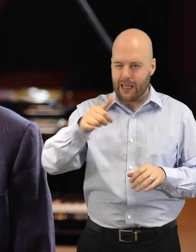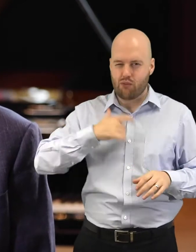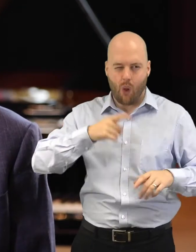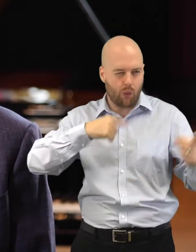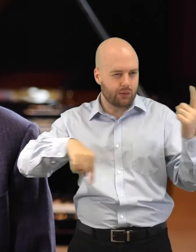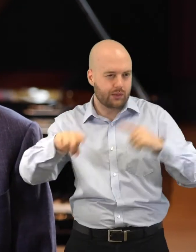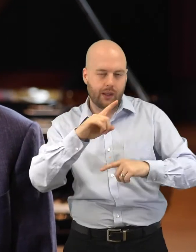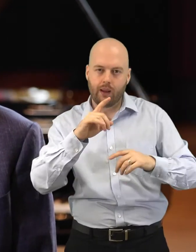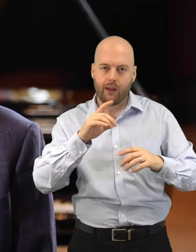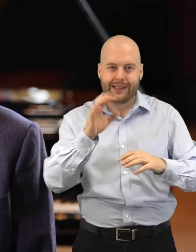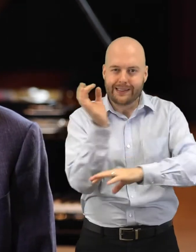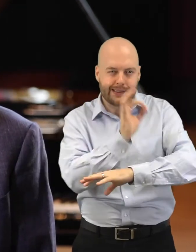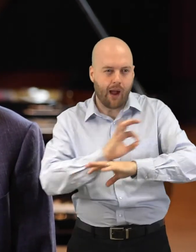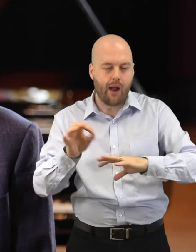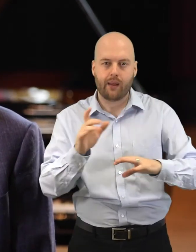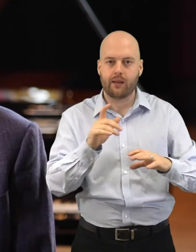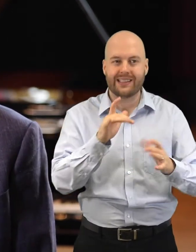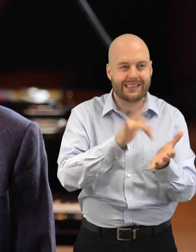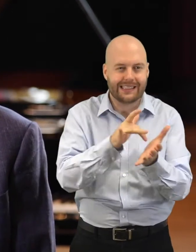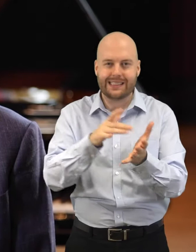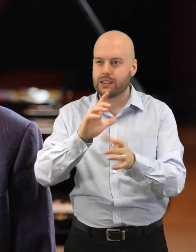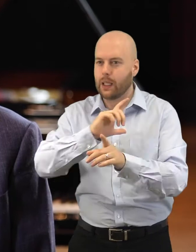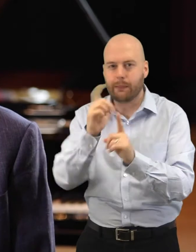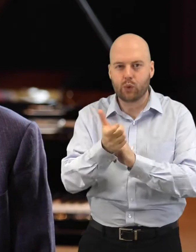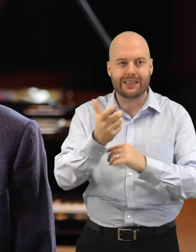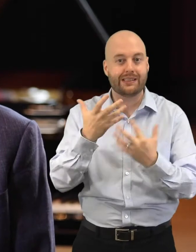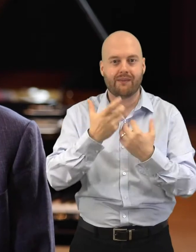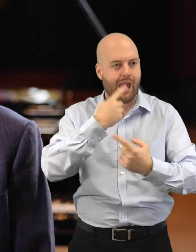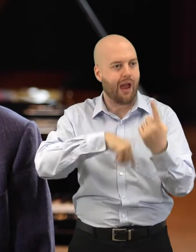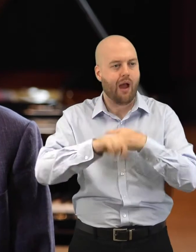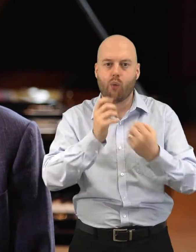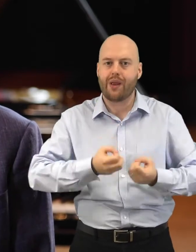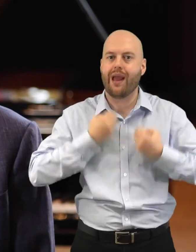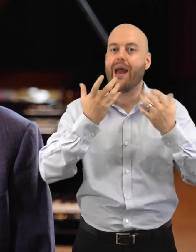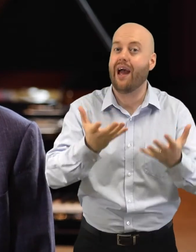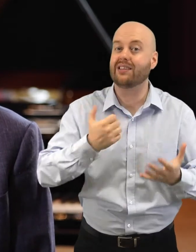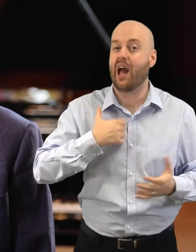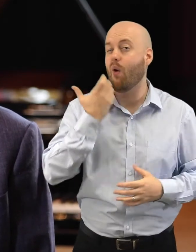determine the cities and communities in which we enact and transact our daily lives.